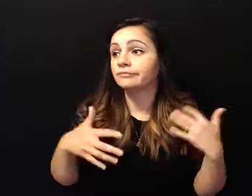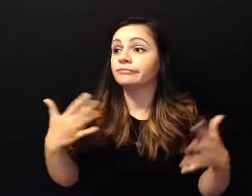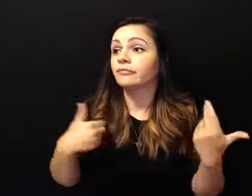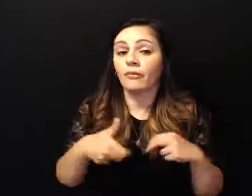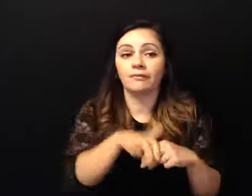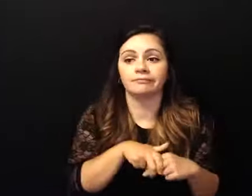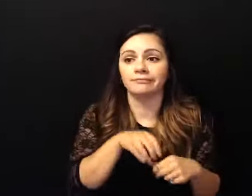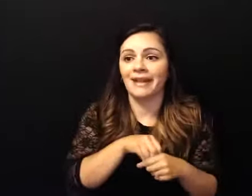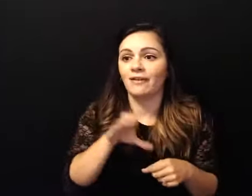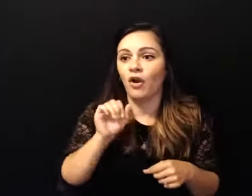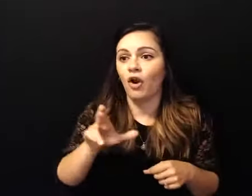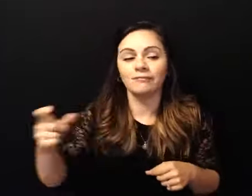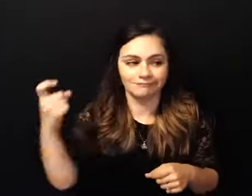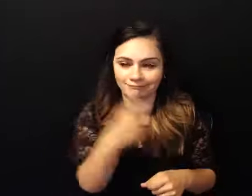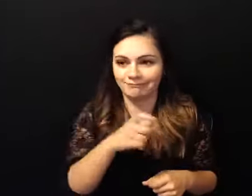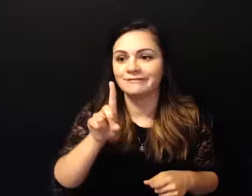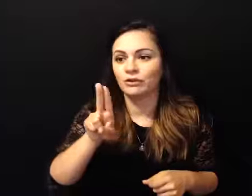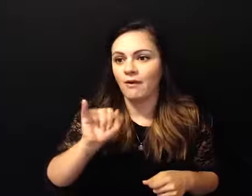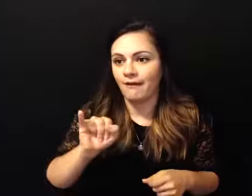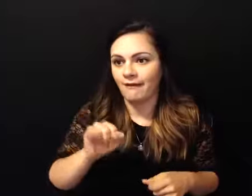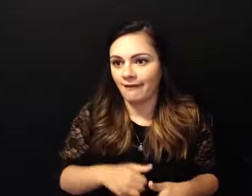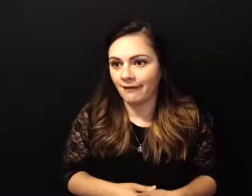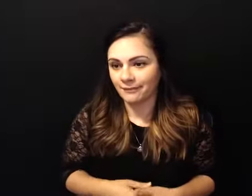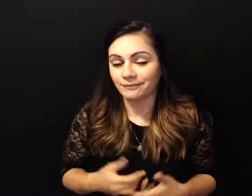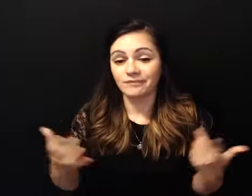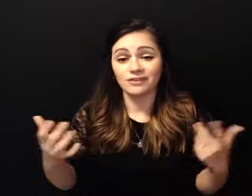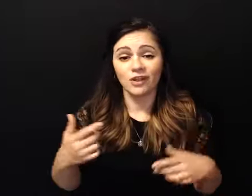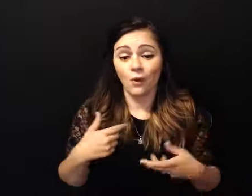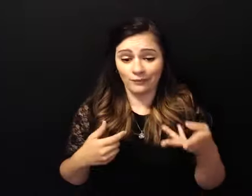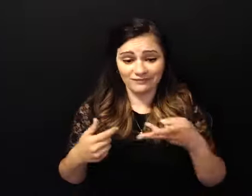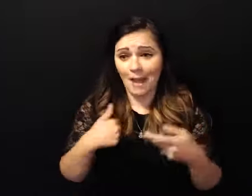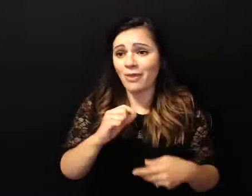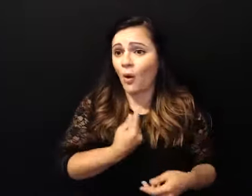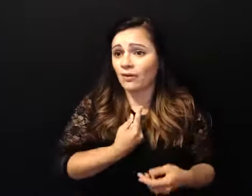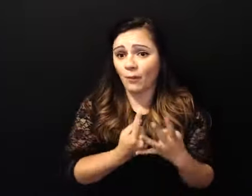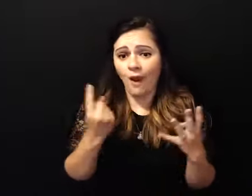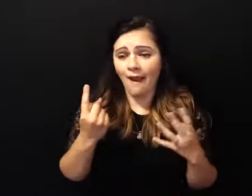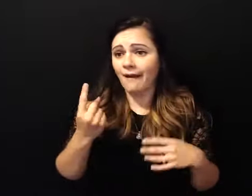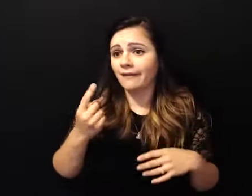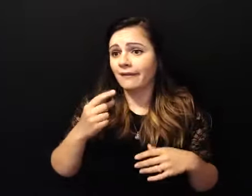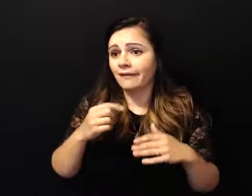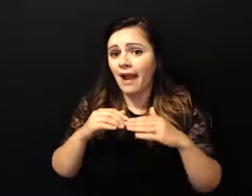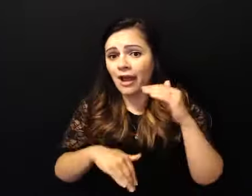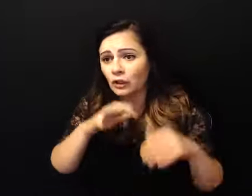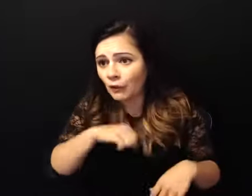out drinking i'm the only one underage with a fake id causing trouble wanting to go in and drink and they're both arrested and carted off jail